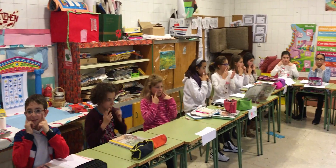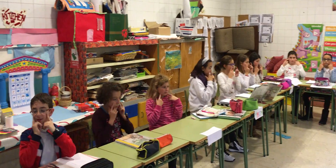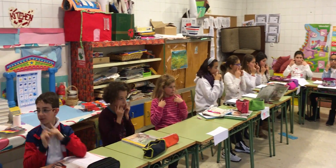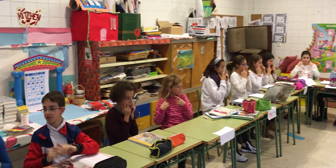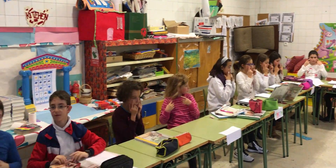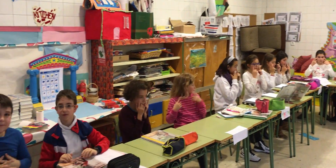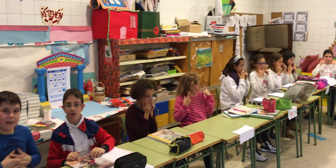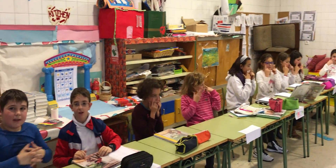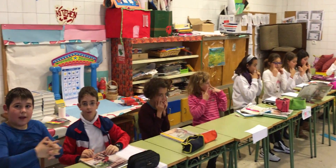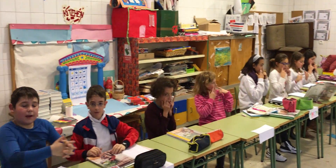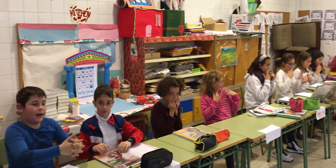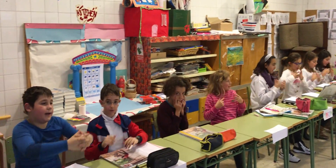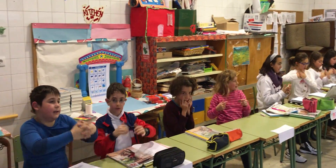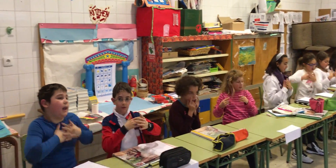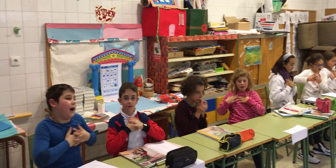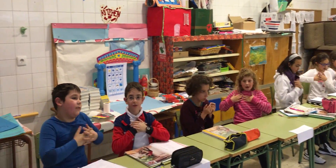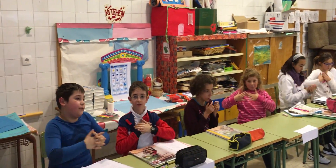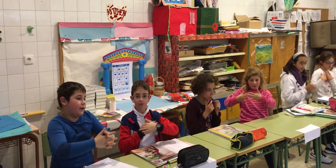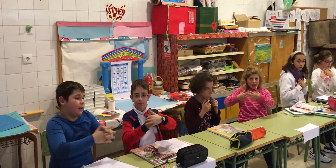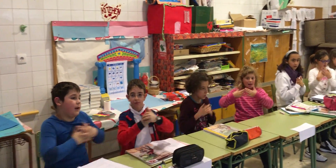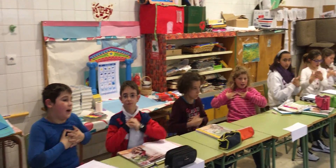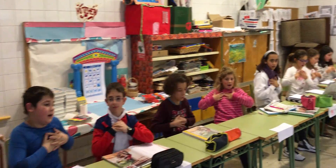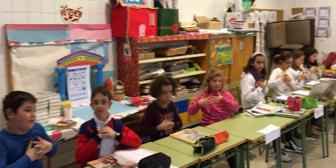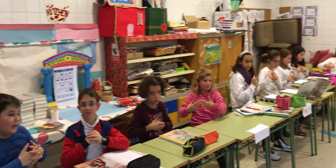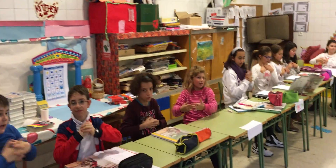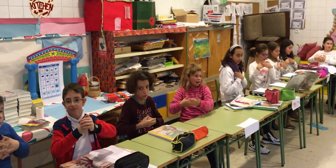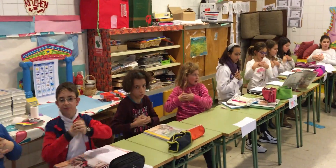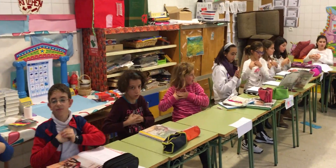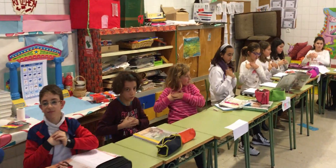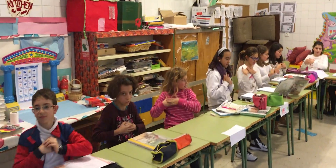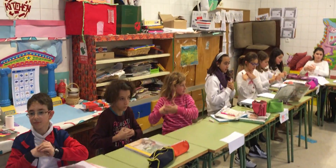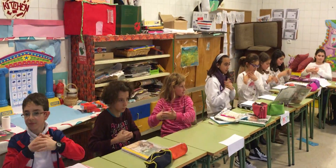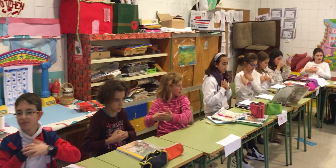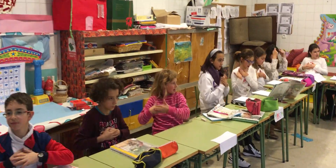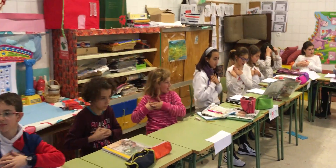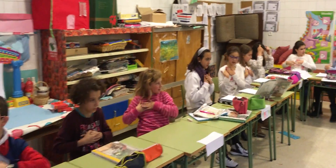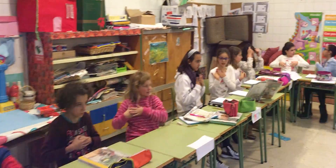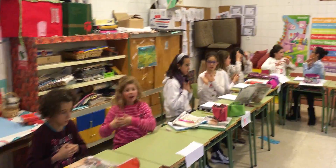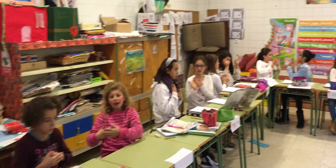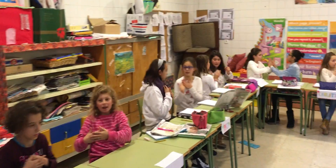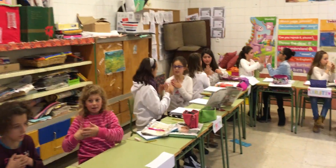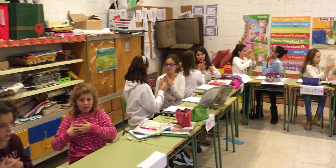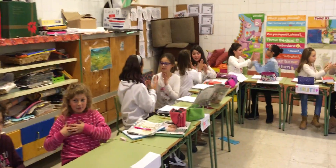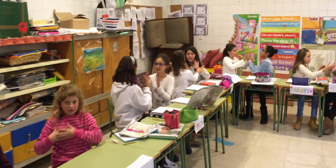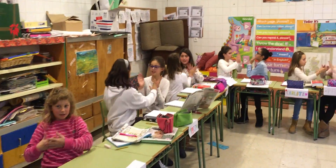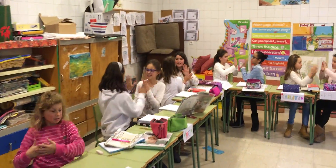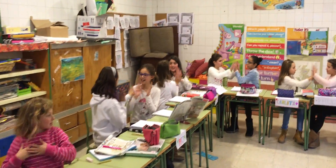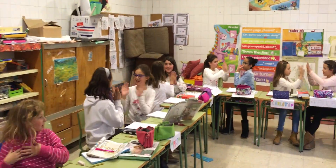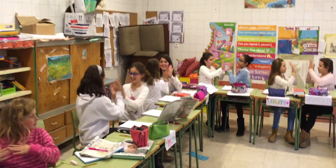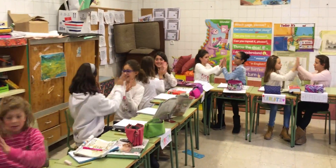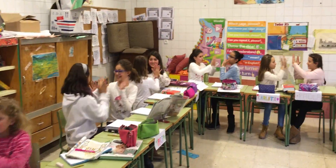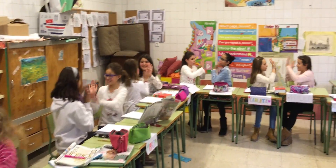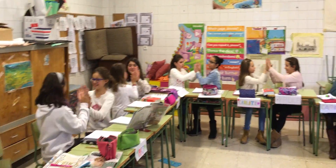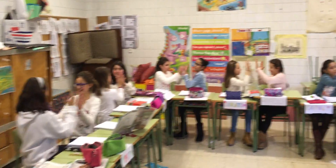do. I got love love love in my heart. I'm gonna get some to you.